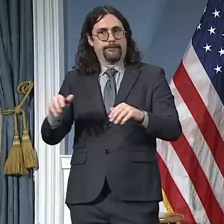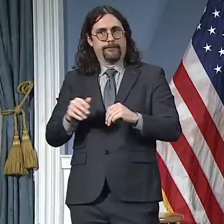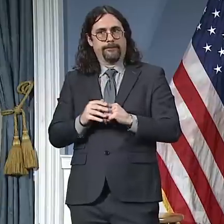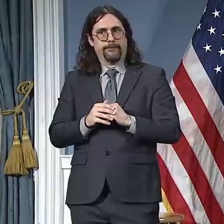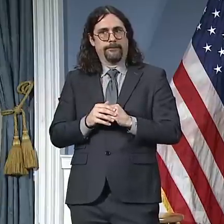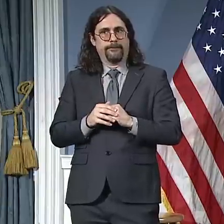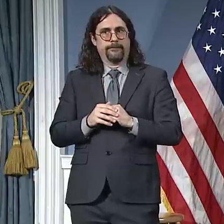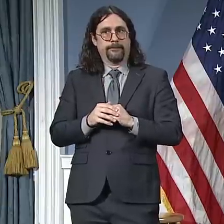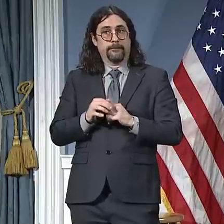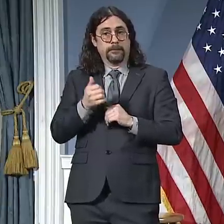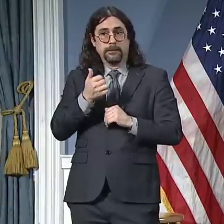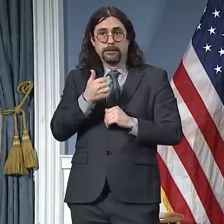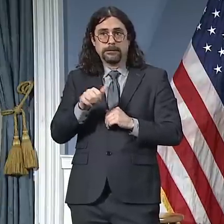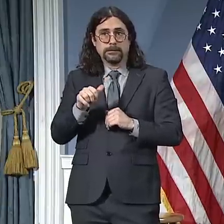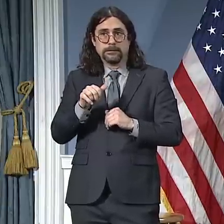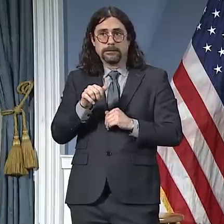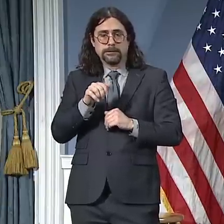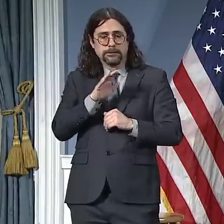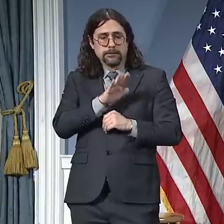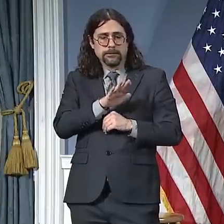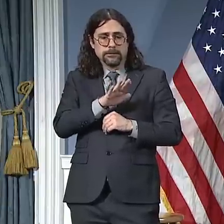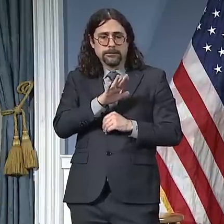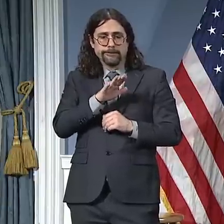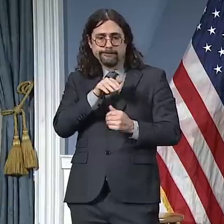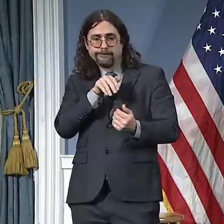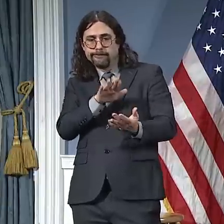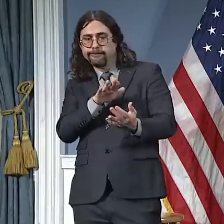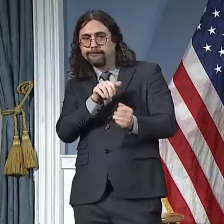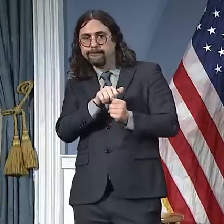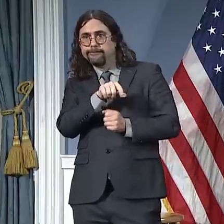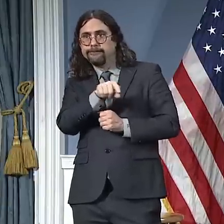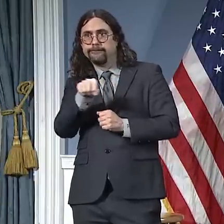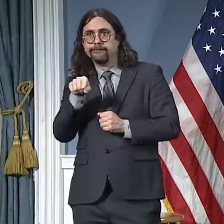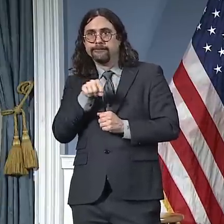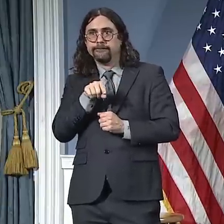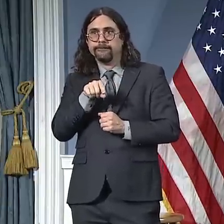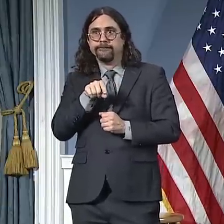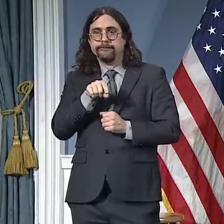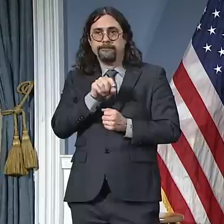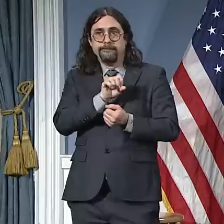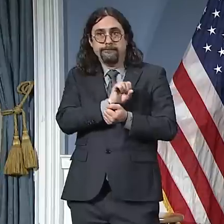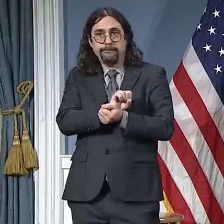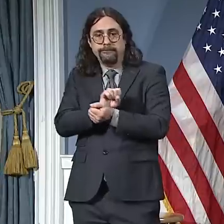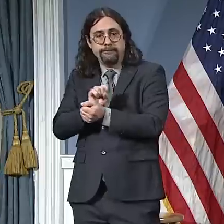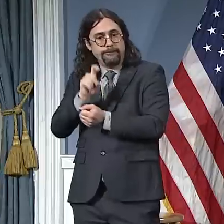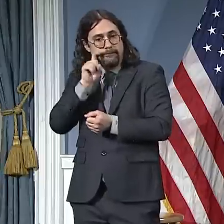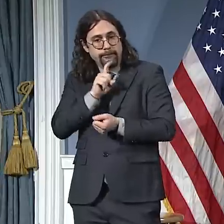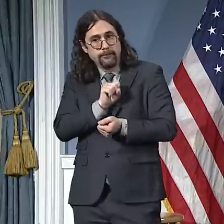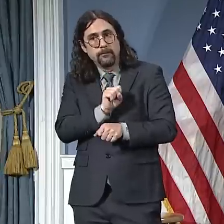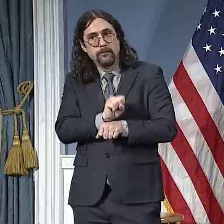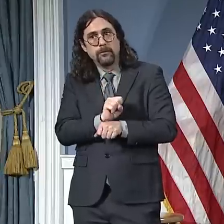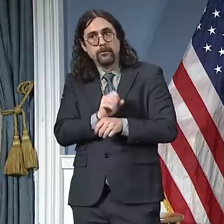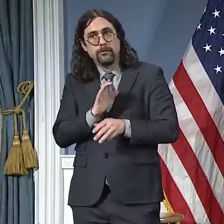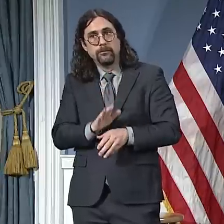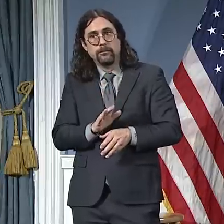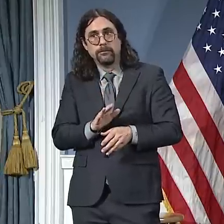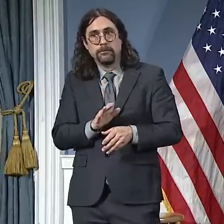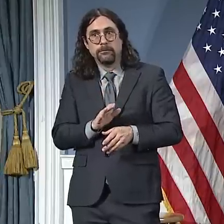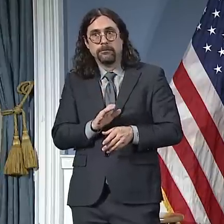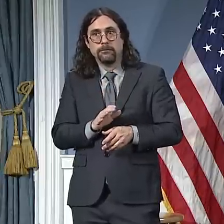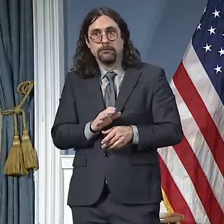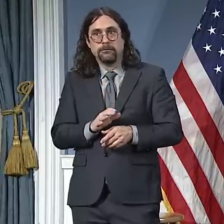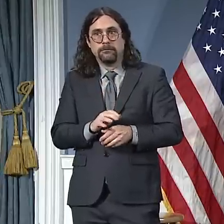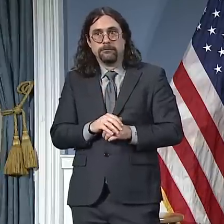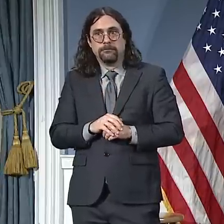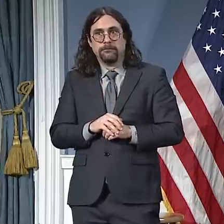terms of the decision to arrest and potentially jail sex workers? And I said, our overall approach for quite a